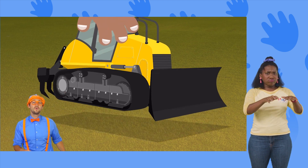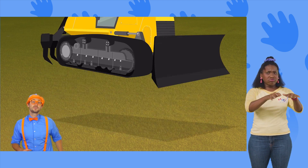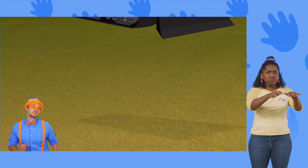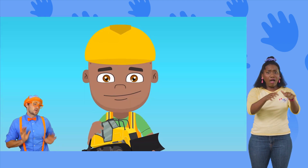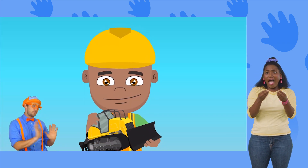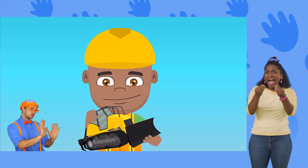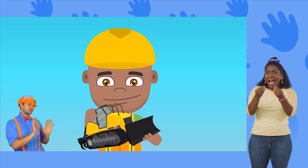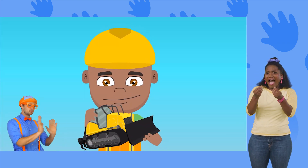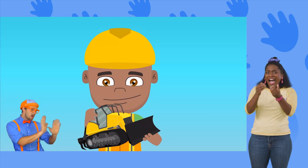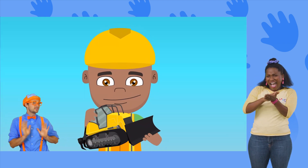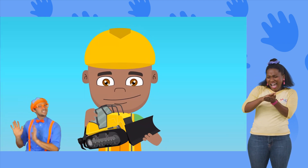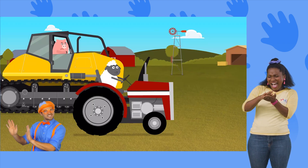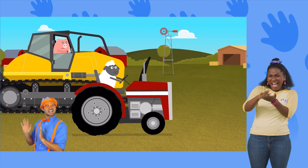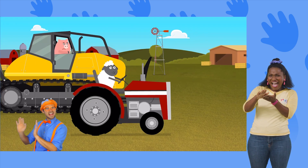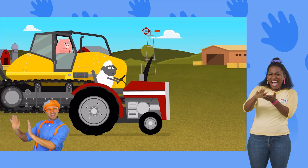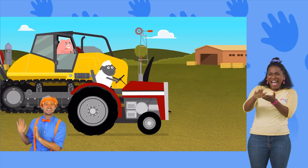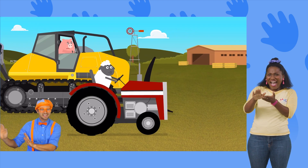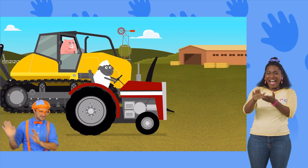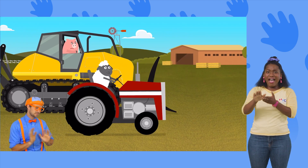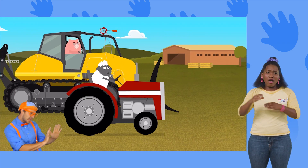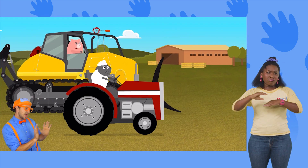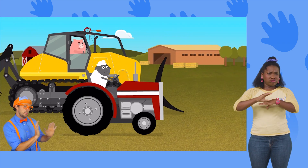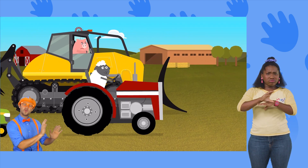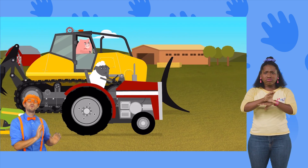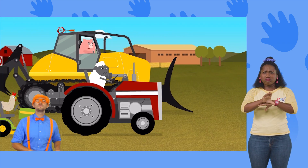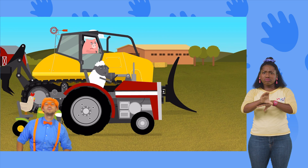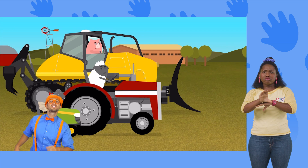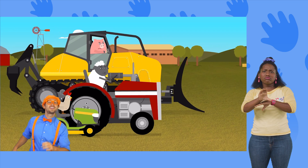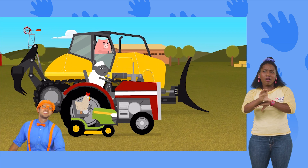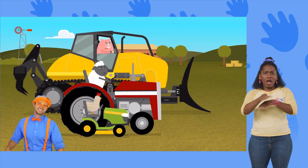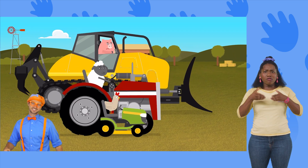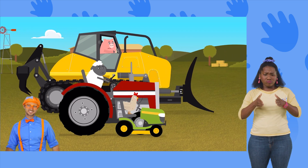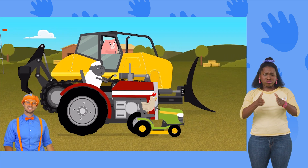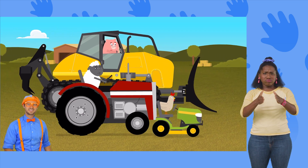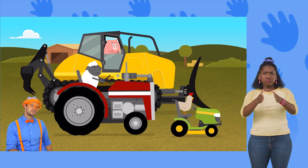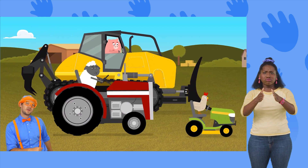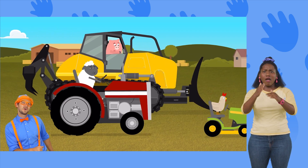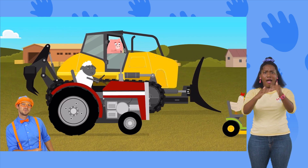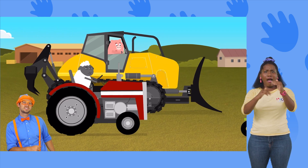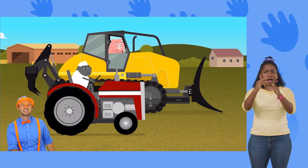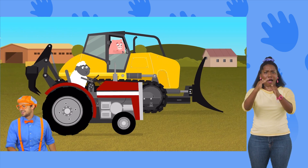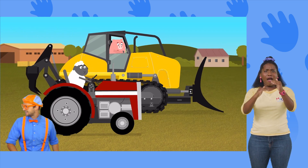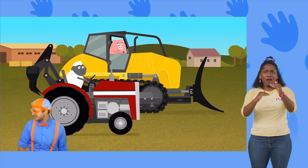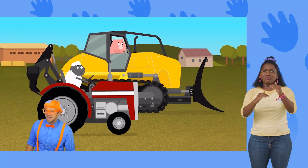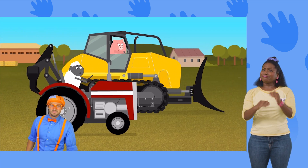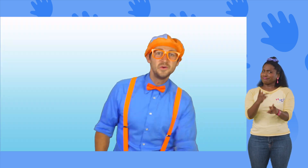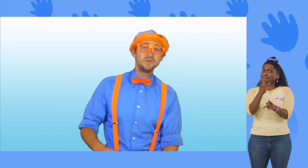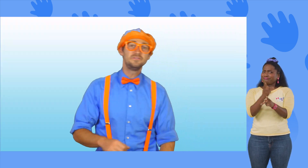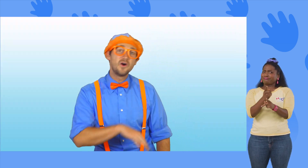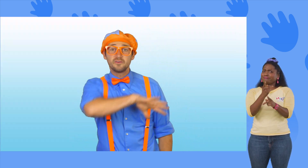Bulldozer, pushing rubble and sand. Whoa, Bulldozer, instructing the roads. Whoa, Move over,